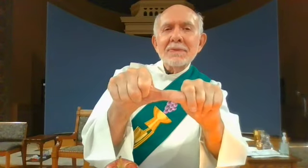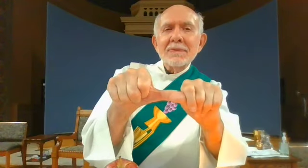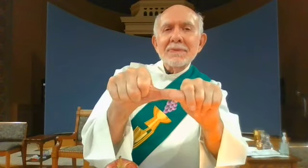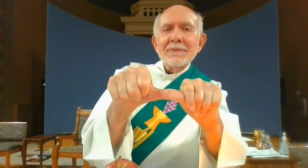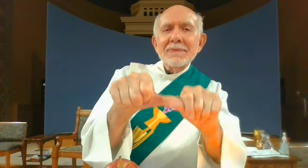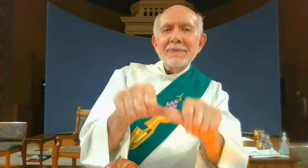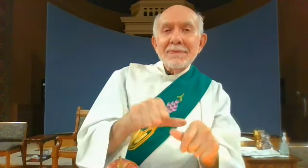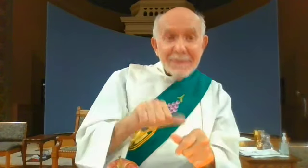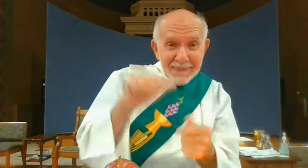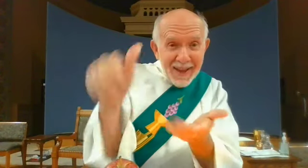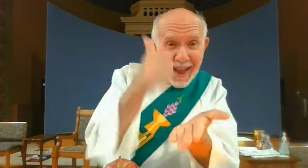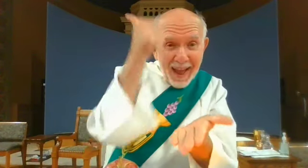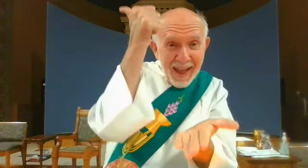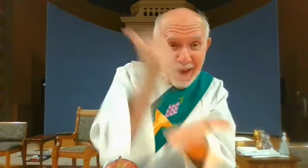remain amen